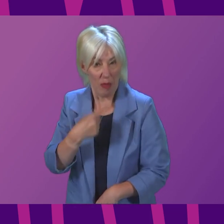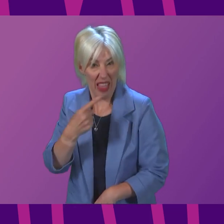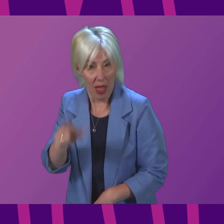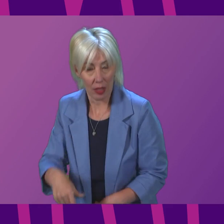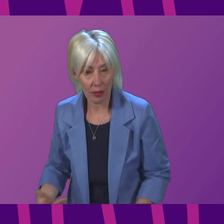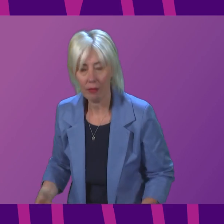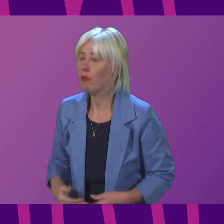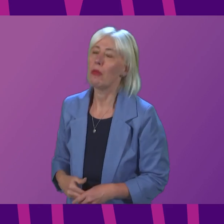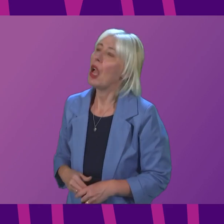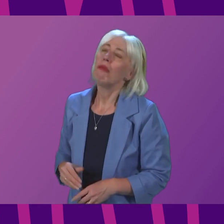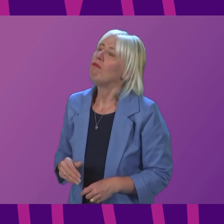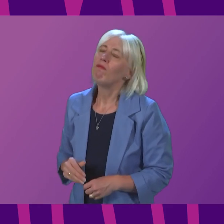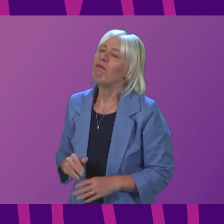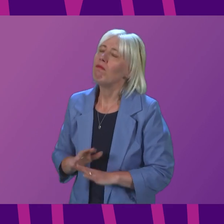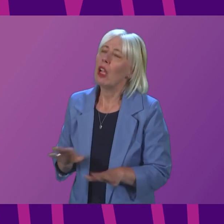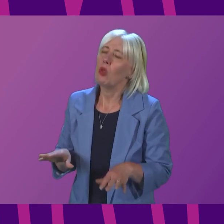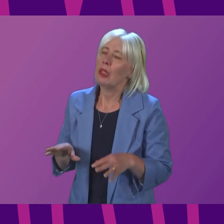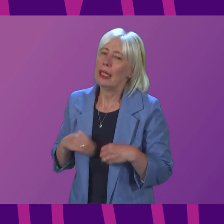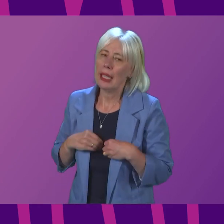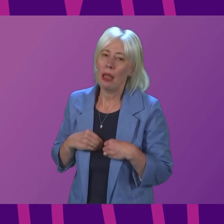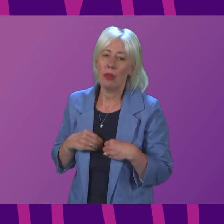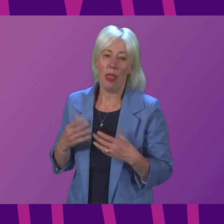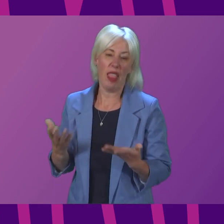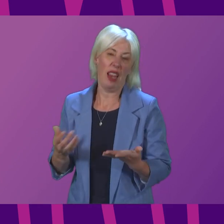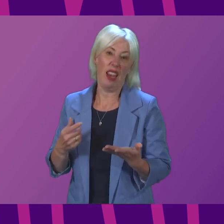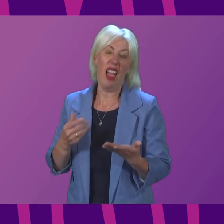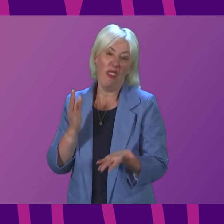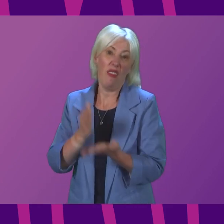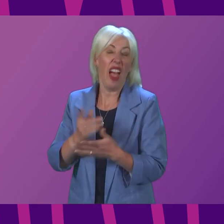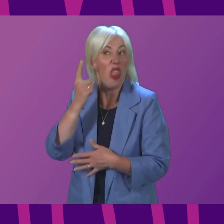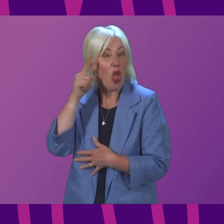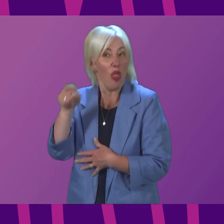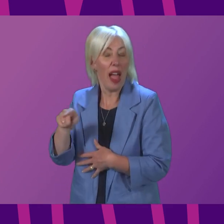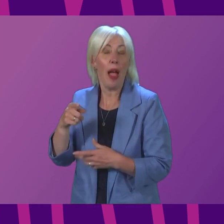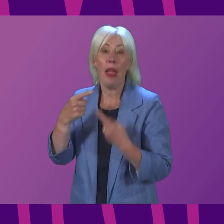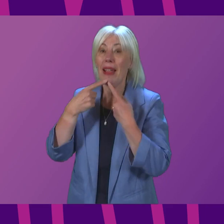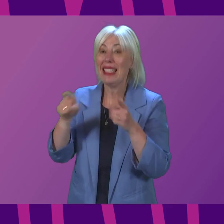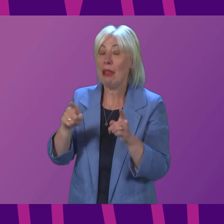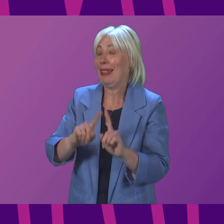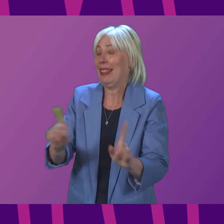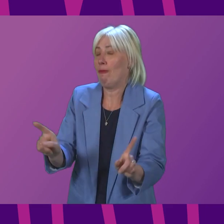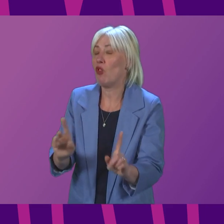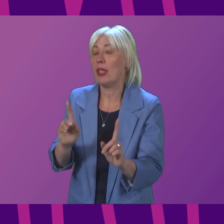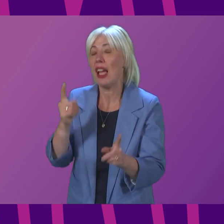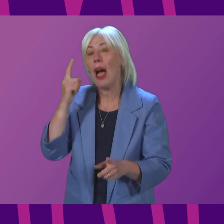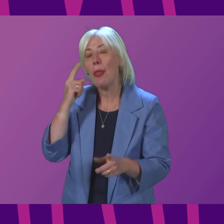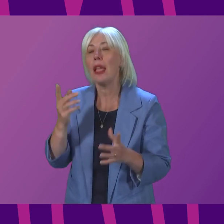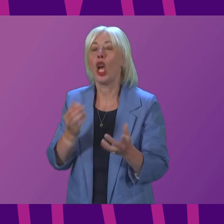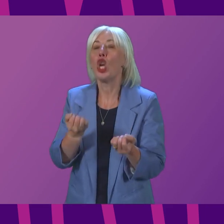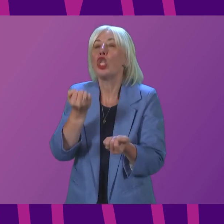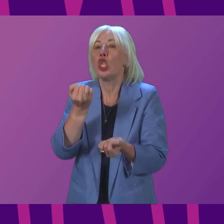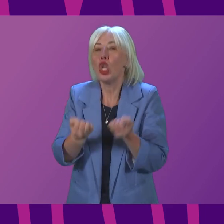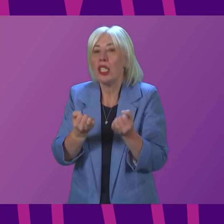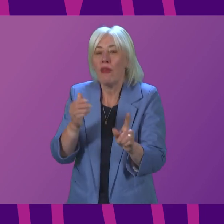do not take that view. If I did take that view, the contents of my statement would have been different today. I think we are on a justified